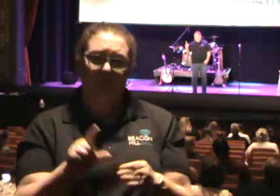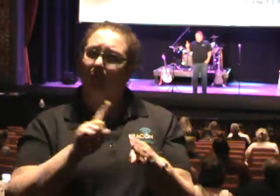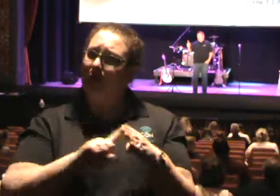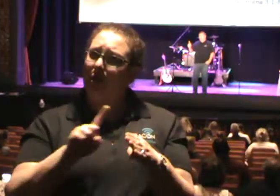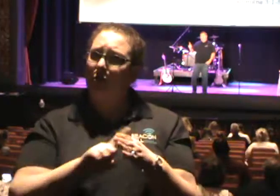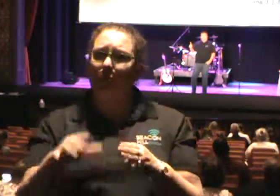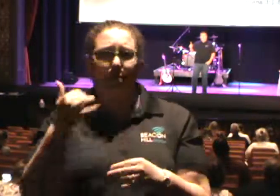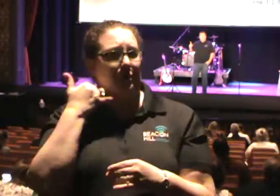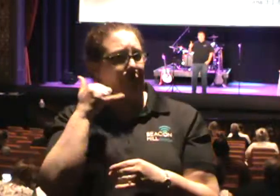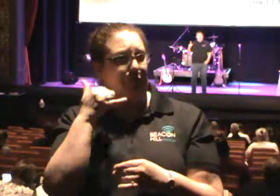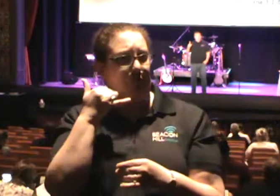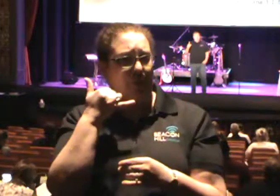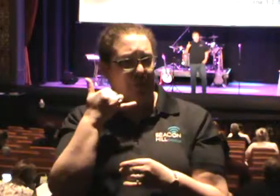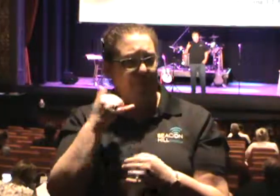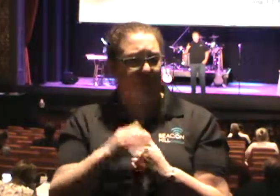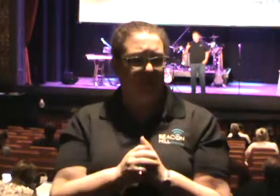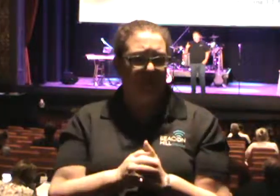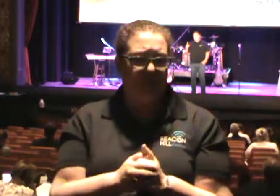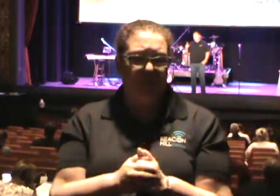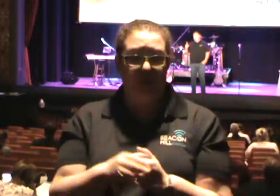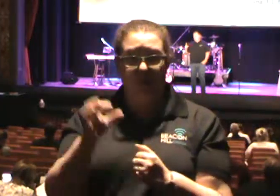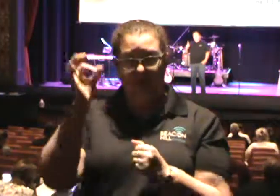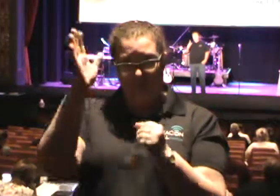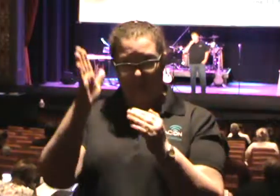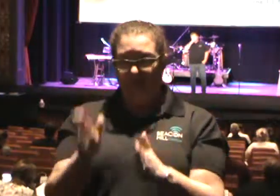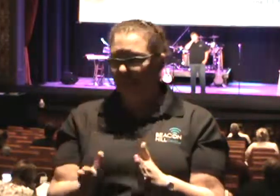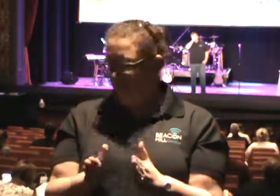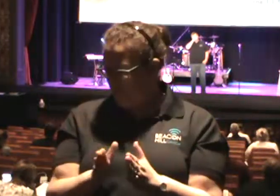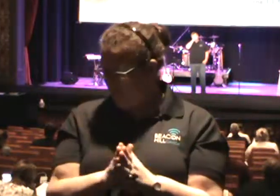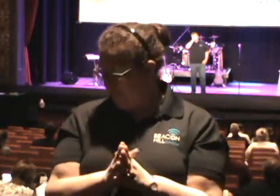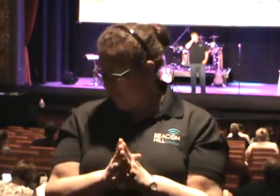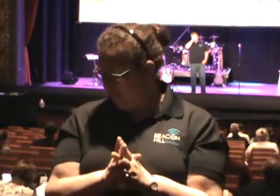call to a pastor who's...